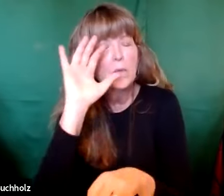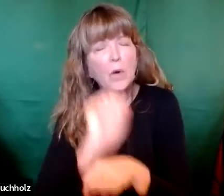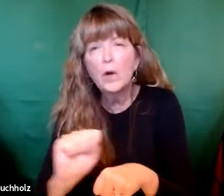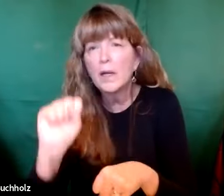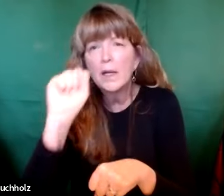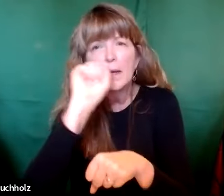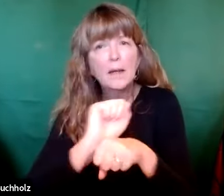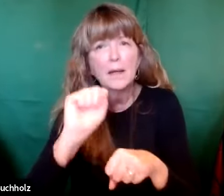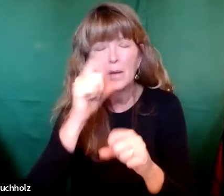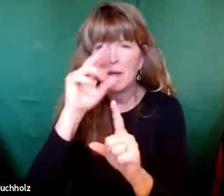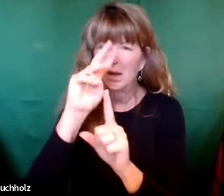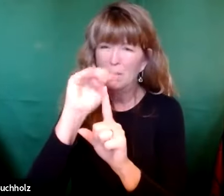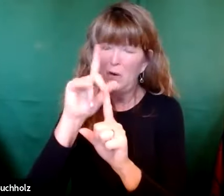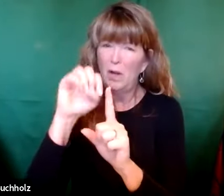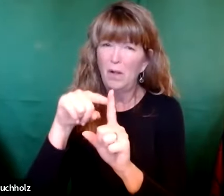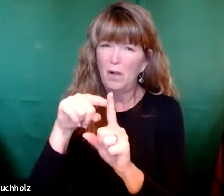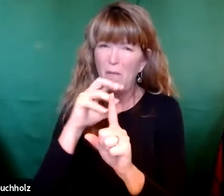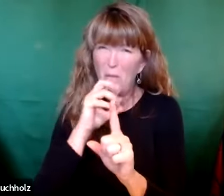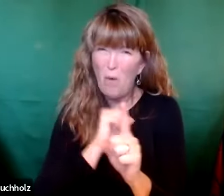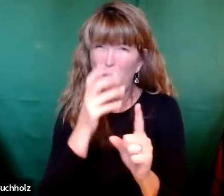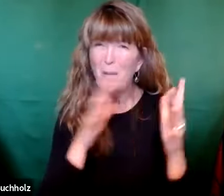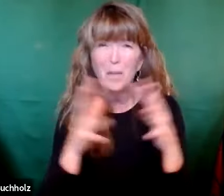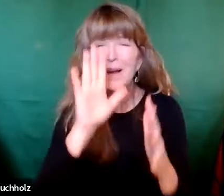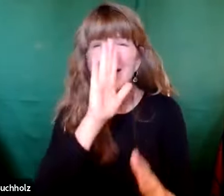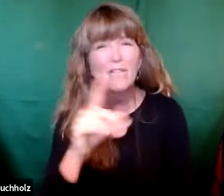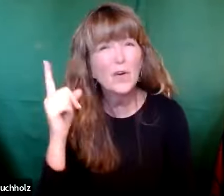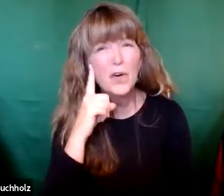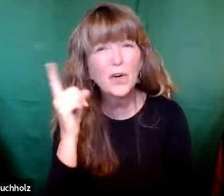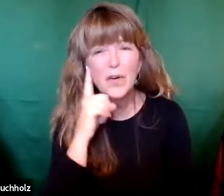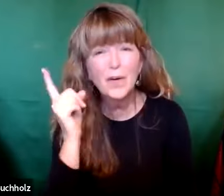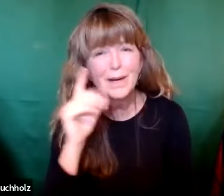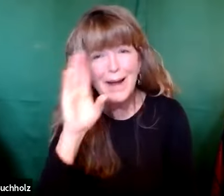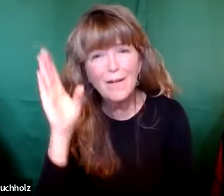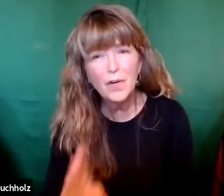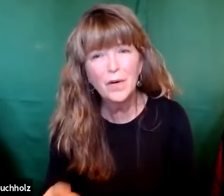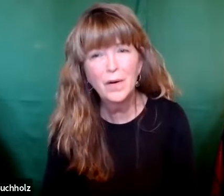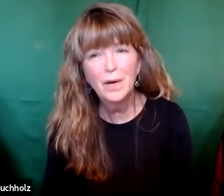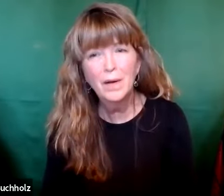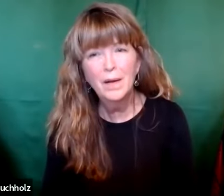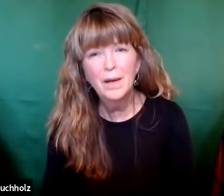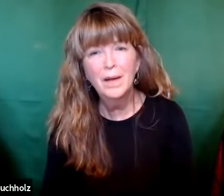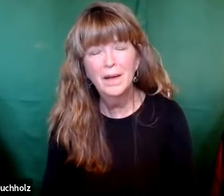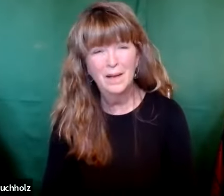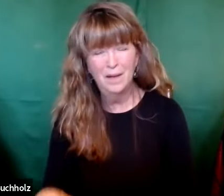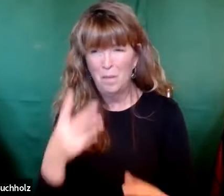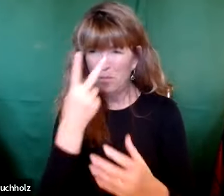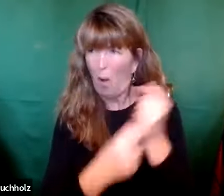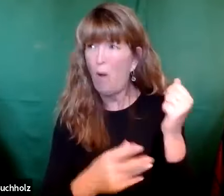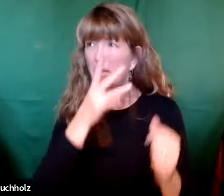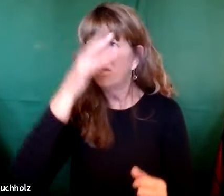people could see God's work because Elizabeth's conception was a miracle. That